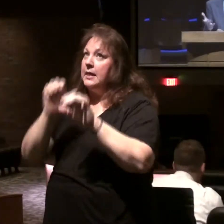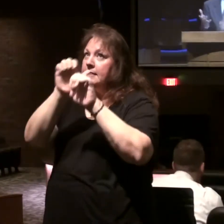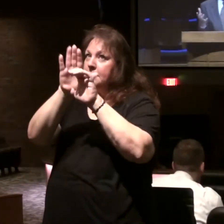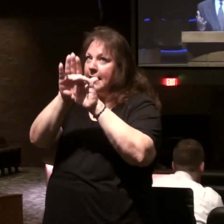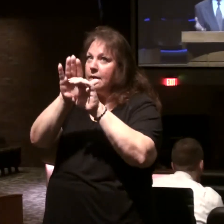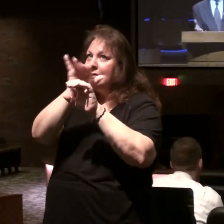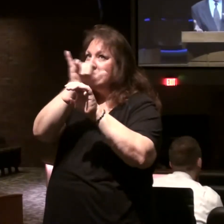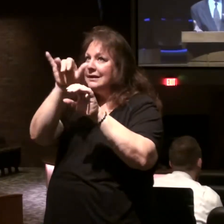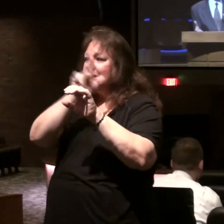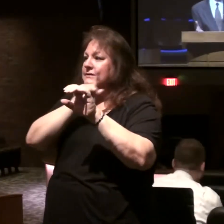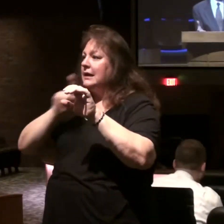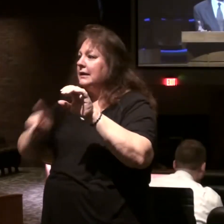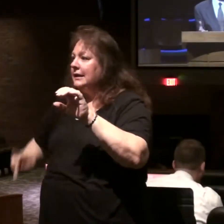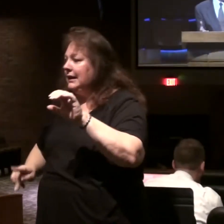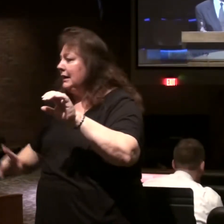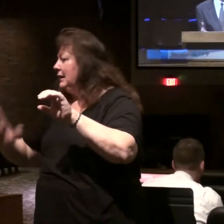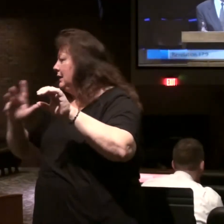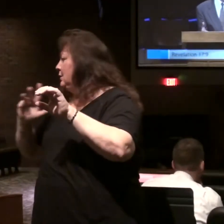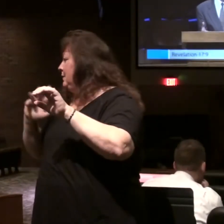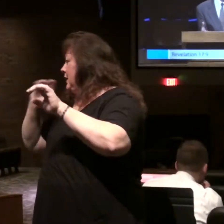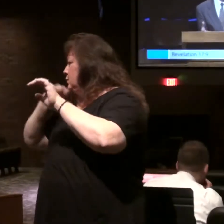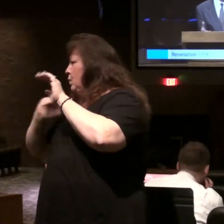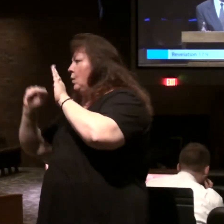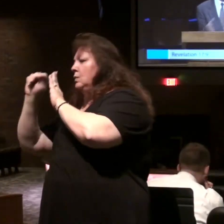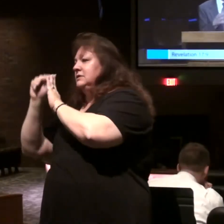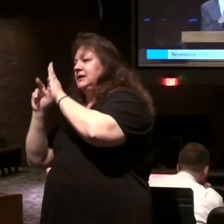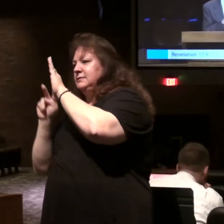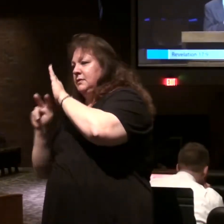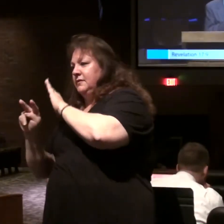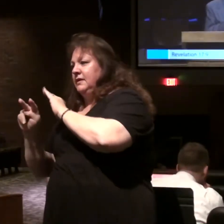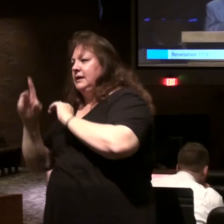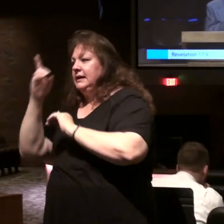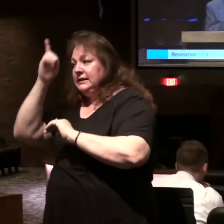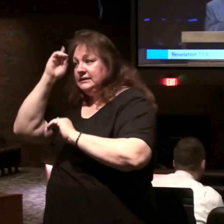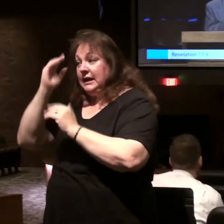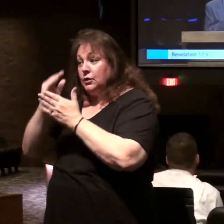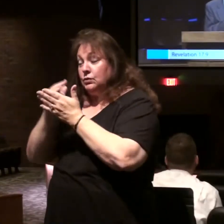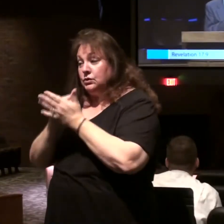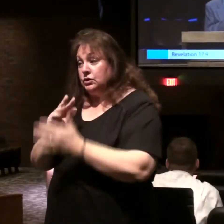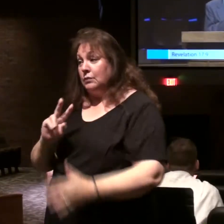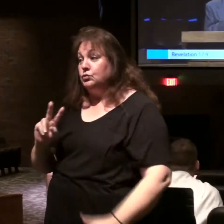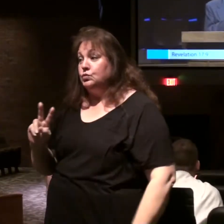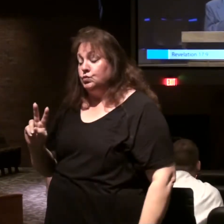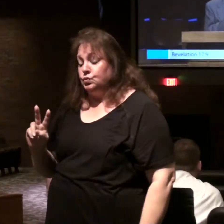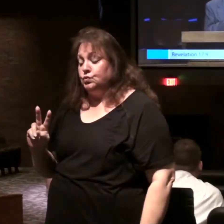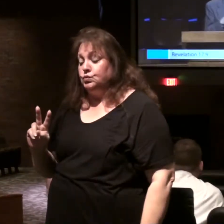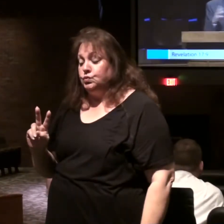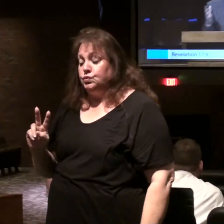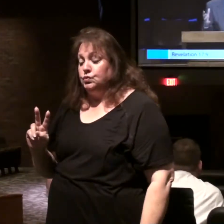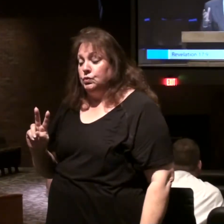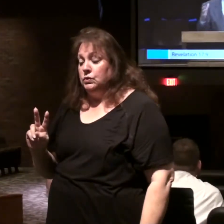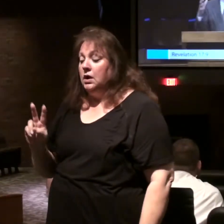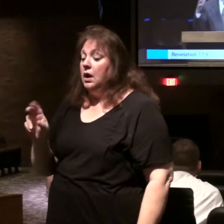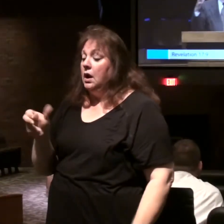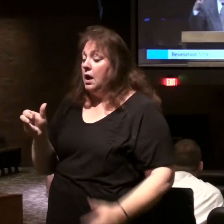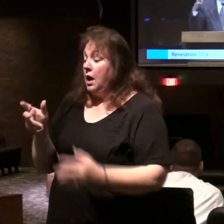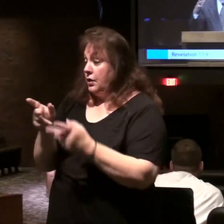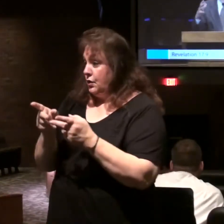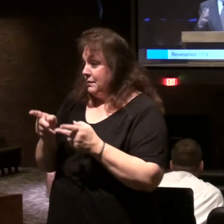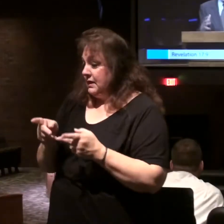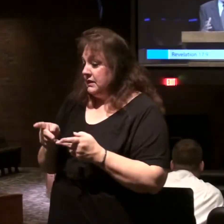and when you go back to Old Testament prophecy Daniel chapter two and other places